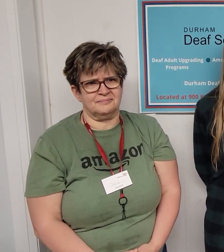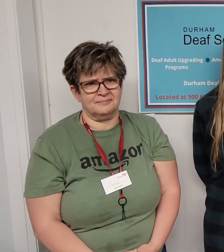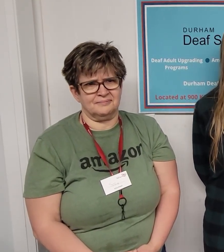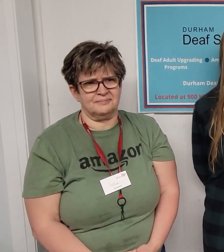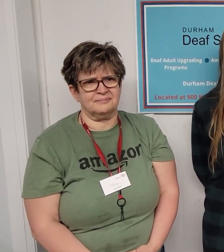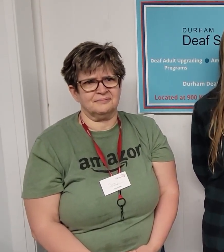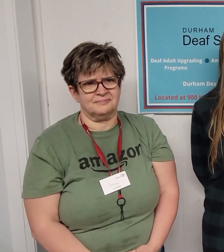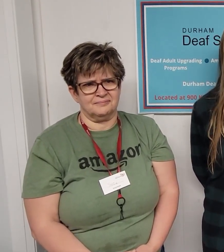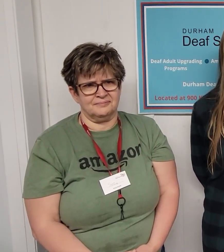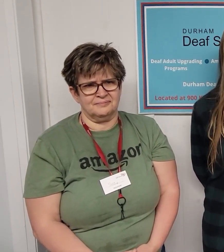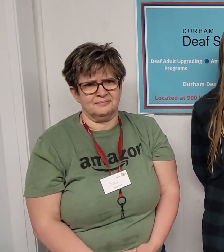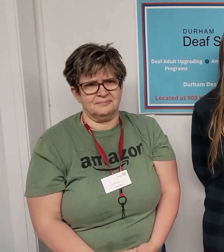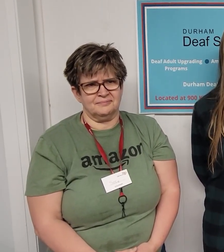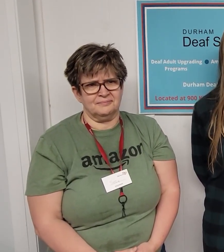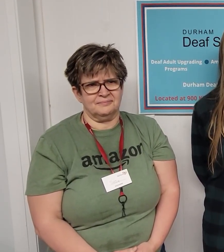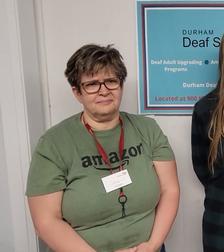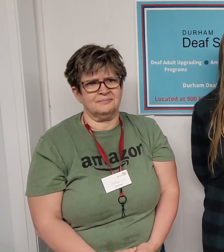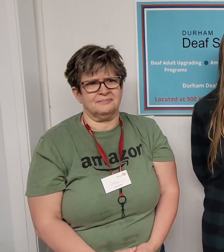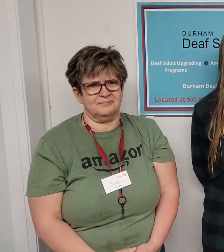anyone coming in the door has the services that they require.